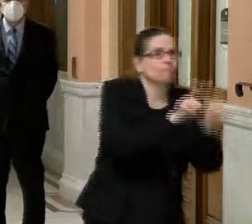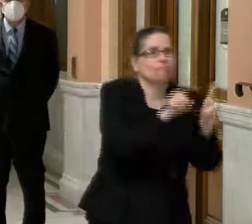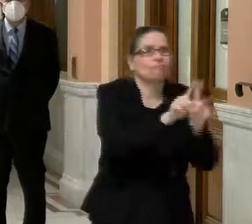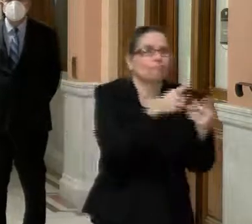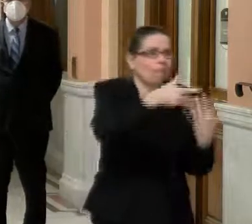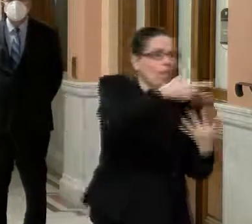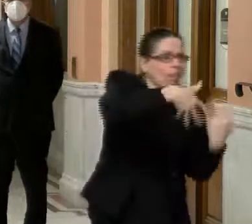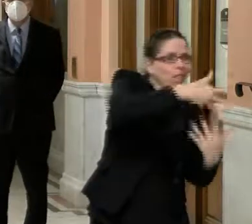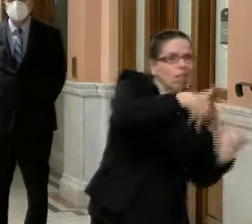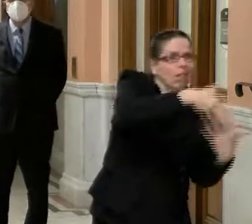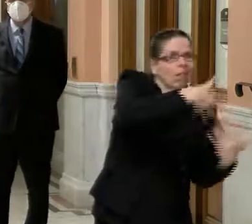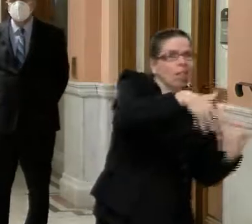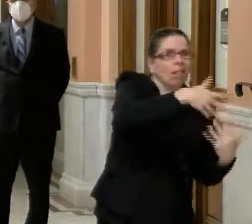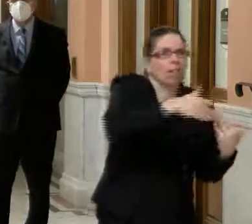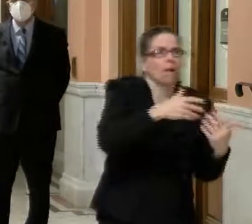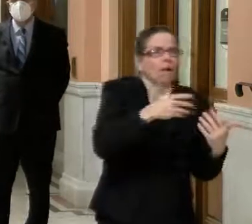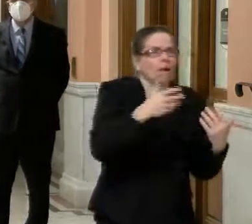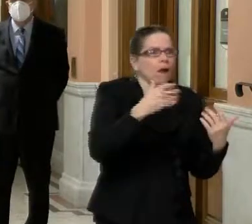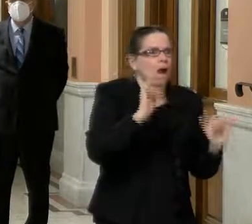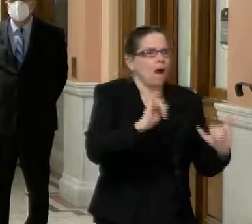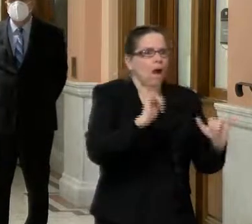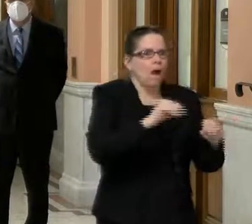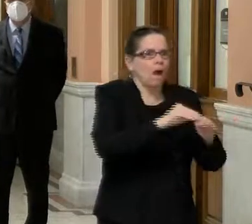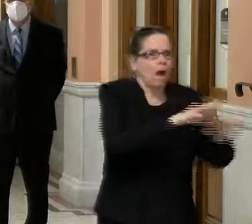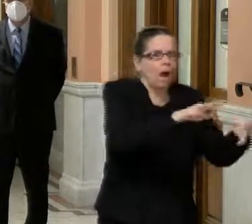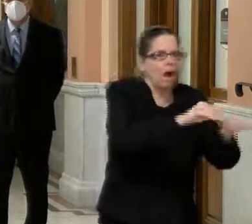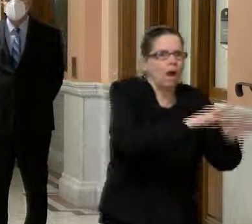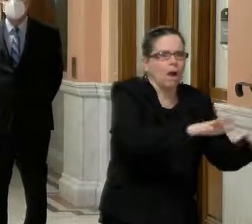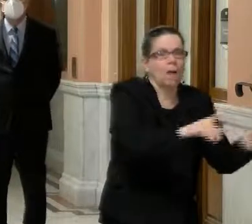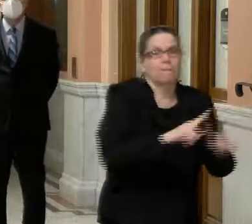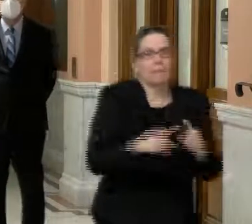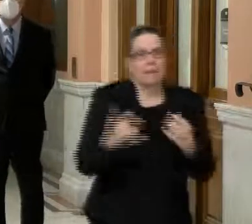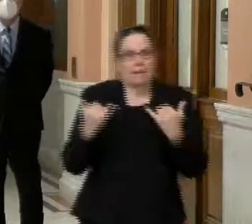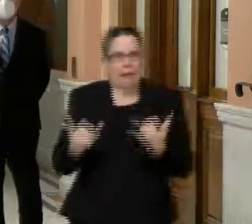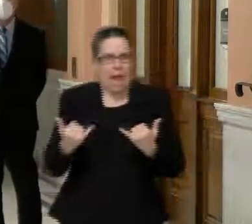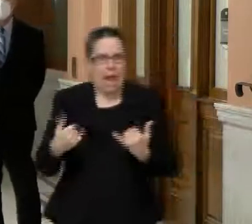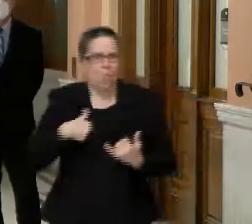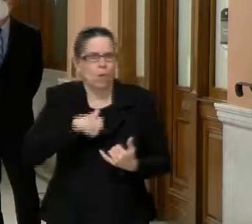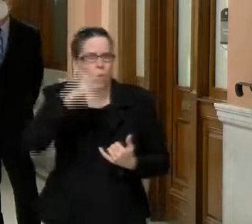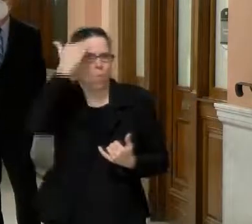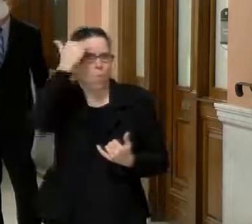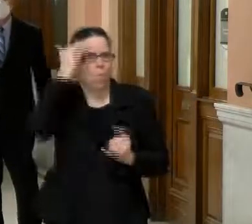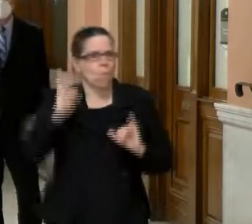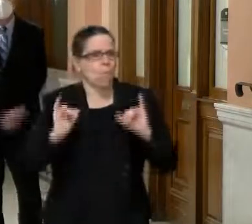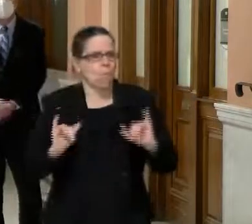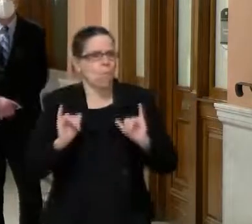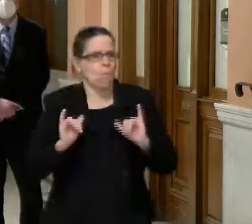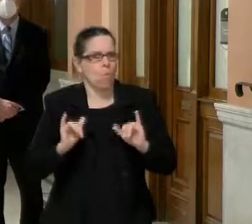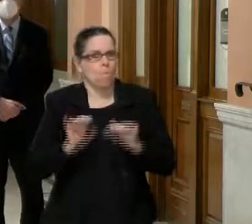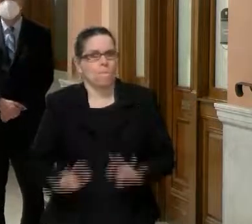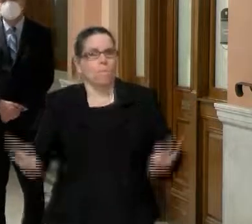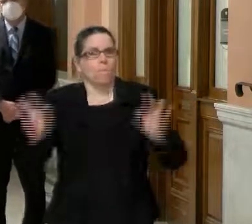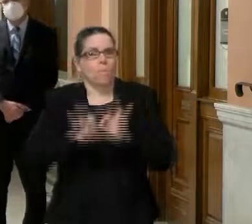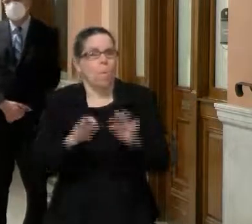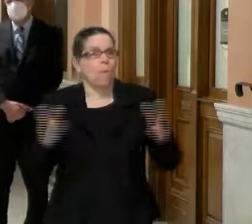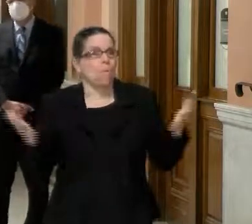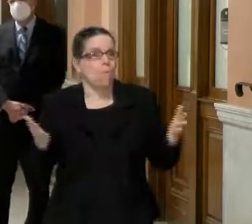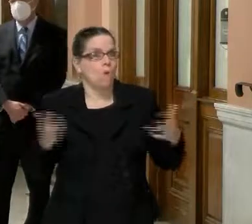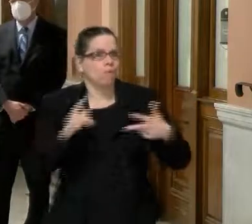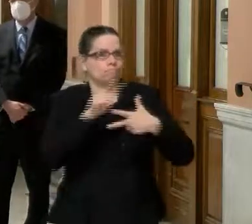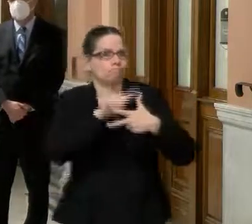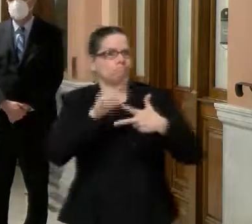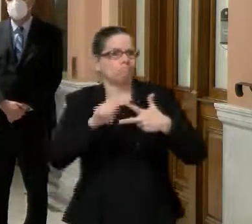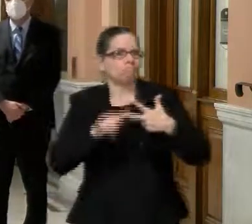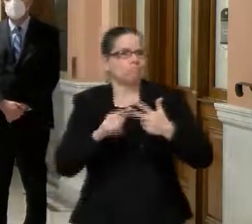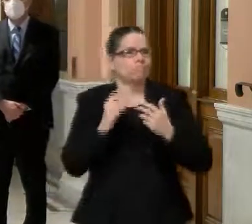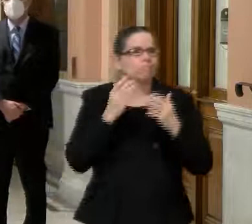better. So I think we're just a heck of a lot more protected if we follow those three W's. And, um, and the other thing I, I,